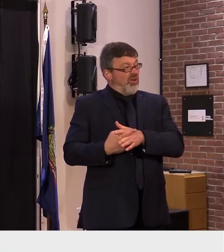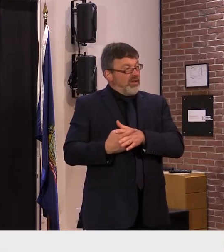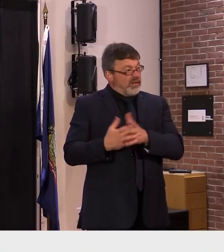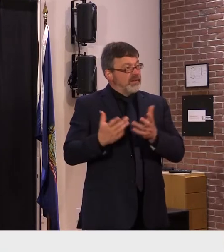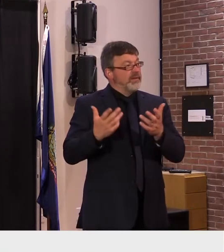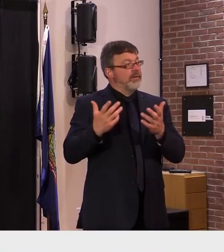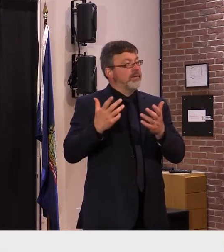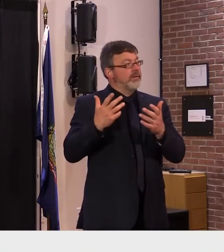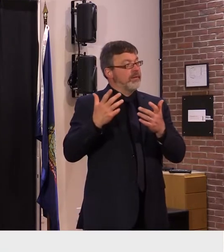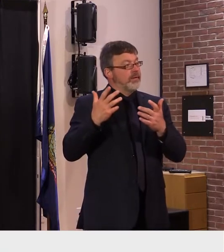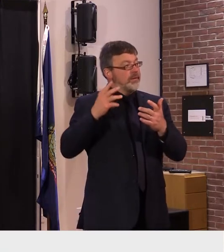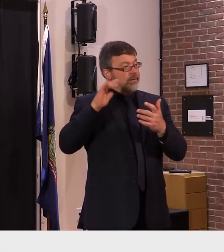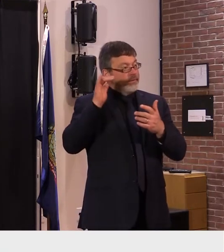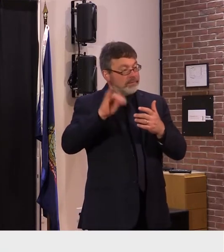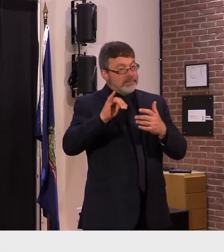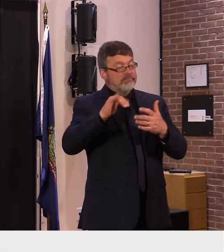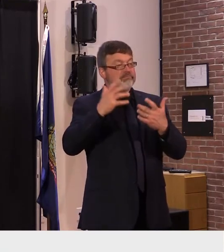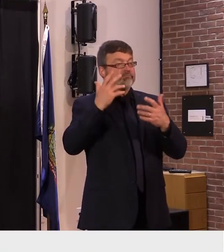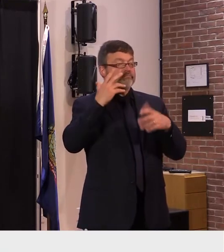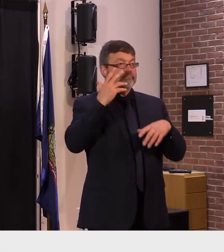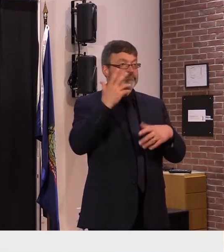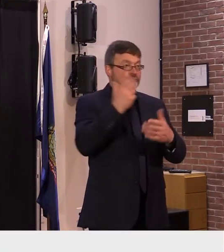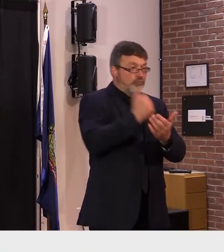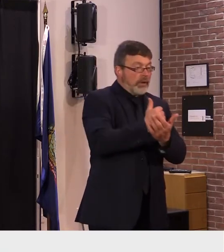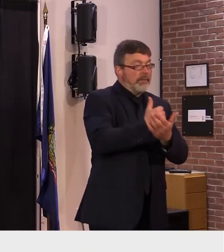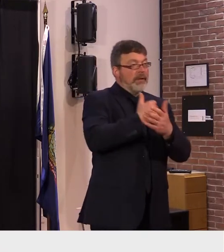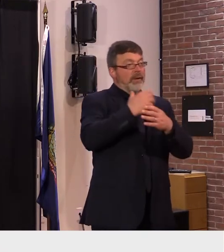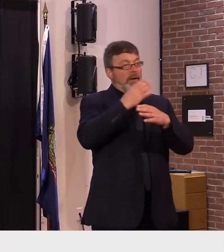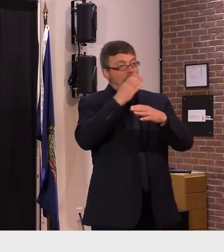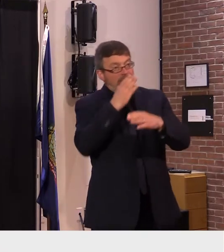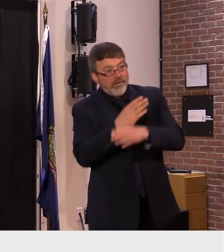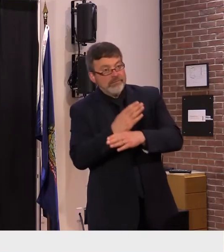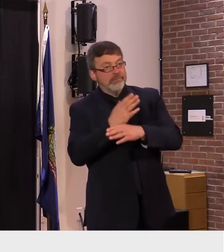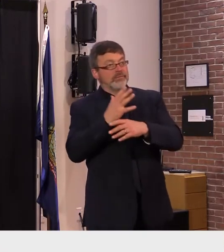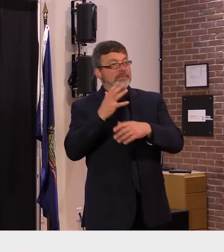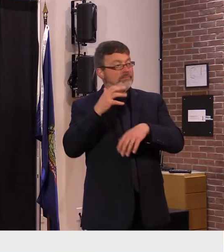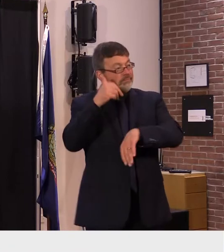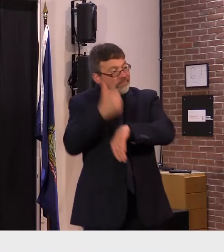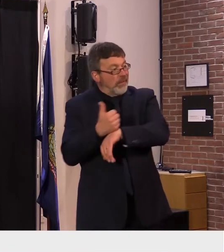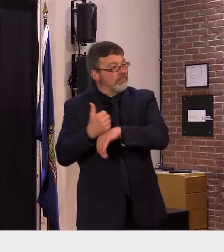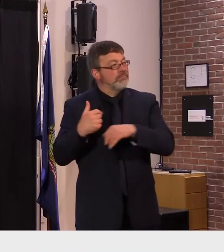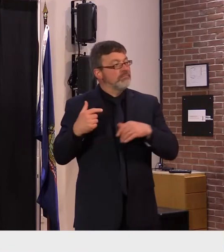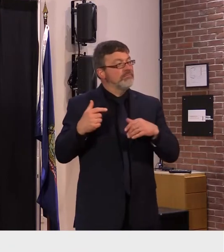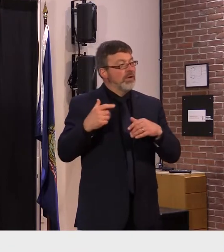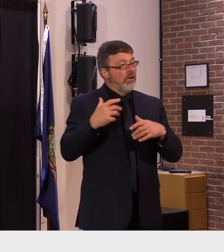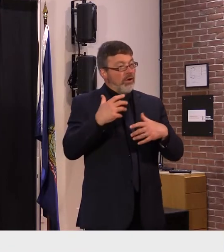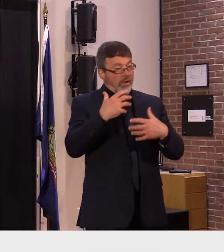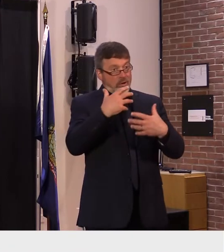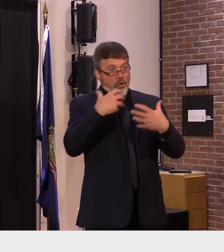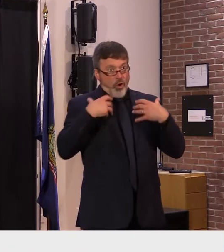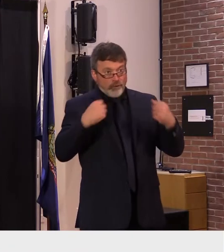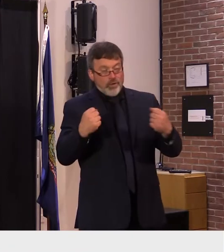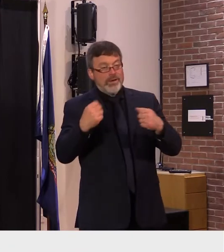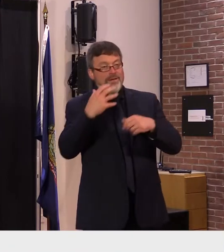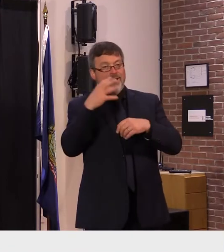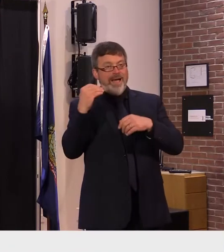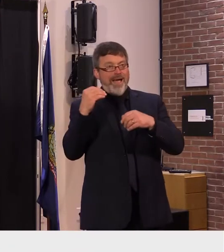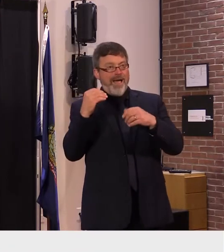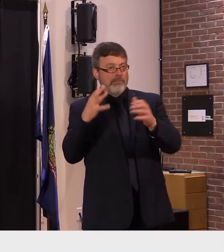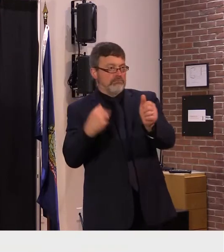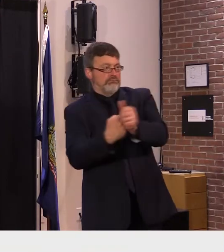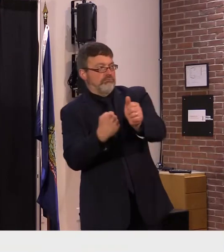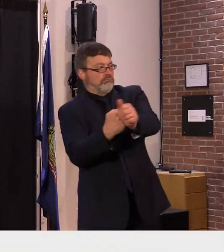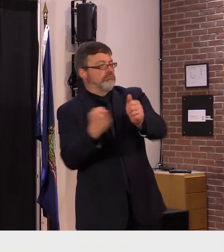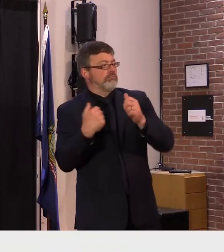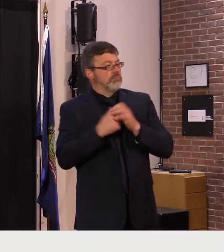treatment recovery and enforcement as well and they're all components that were somewhat successful and we